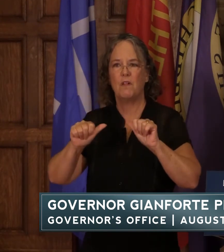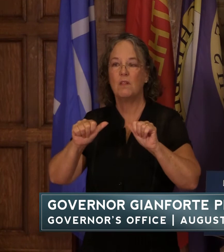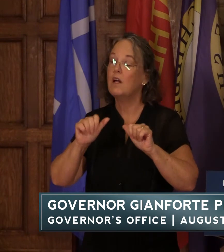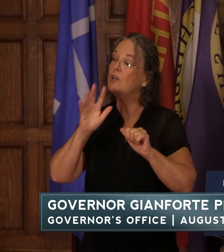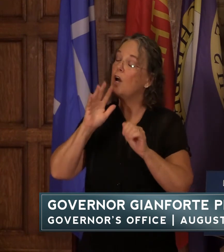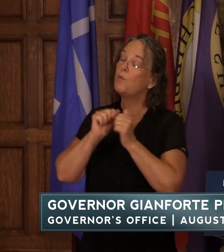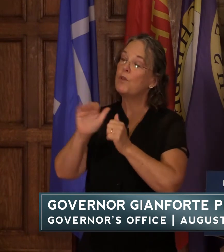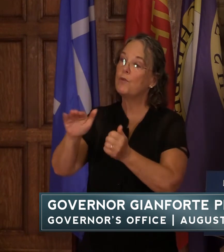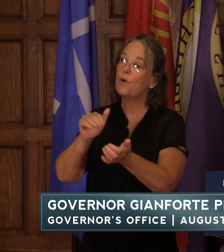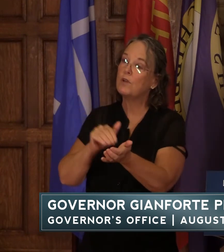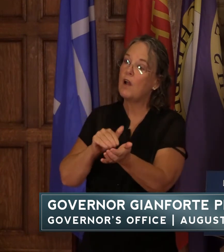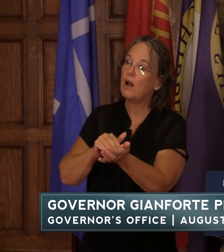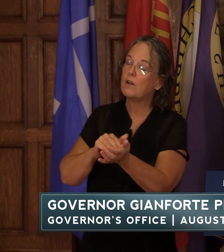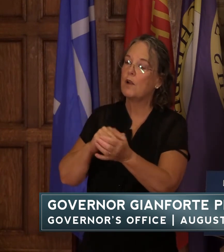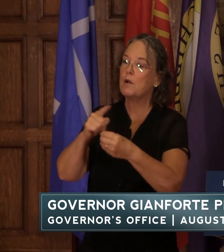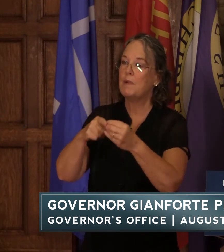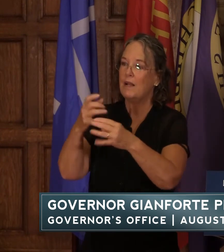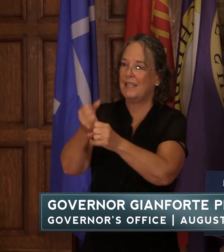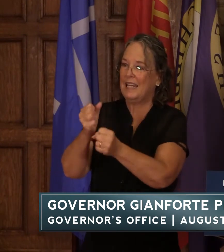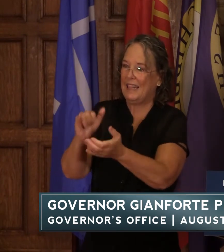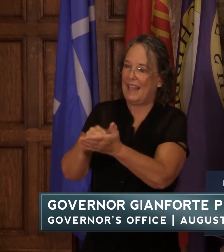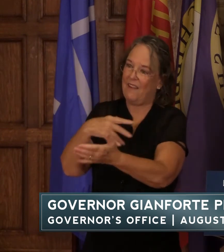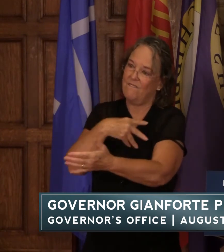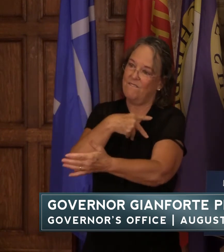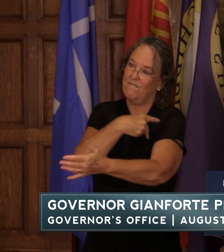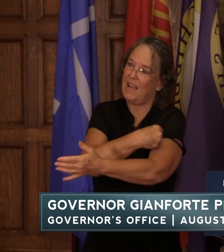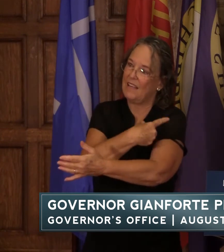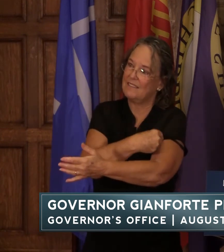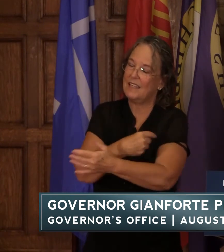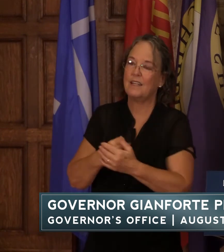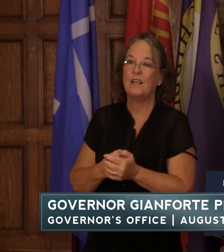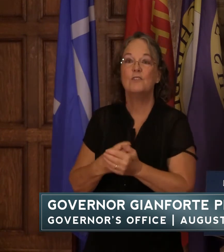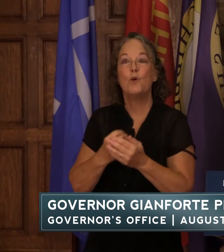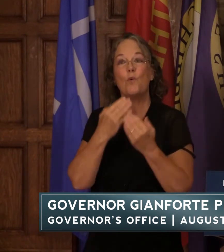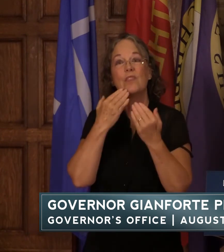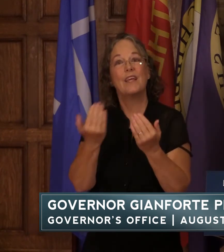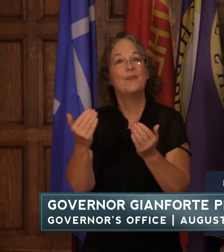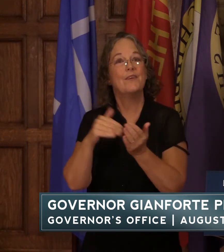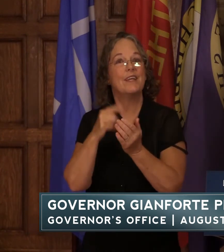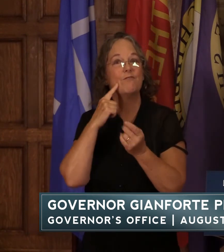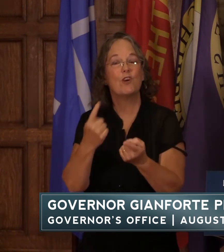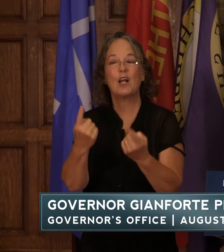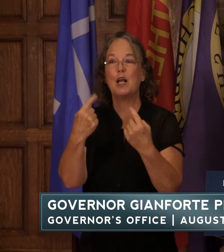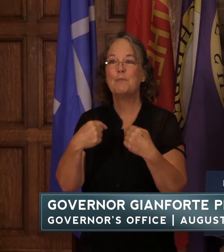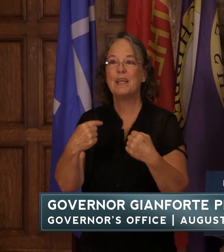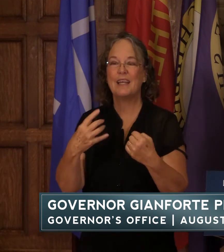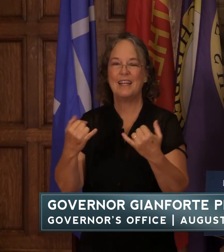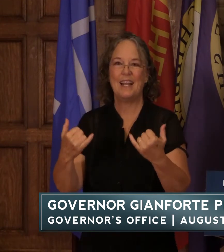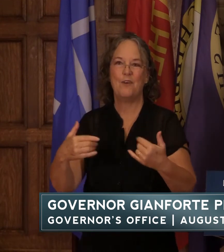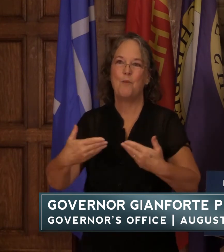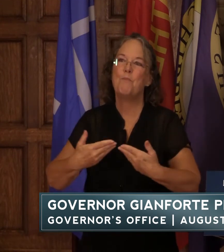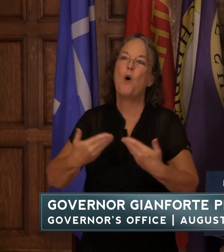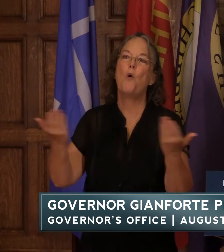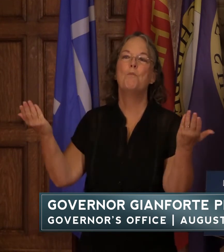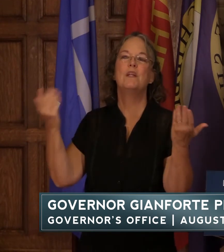professional about getting the vaccine so thank you again for being here with that i'm happy to open it up